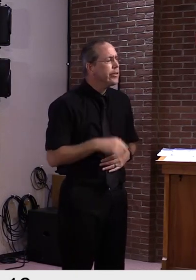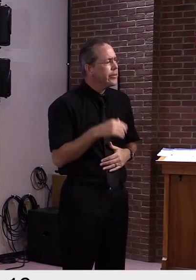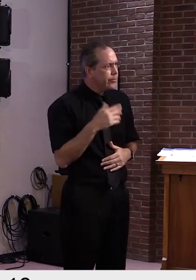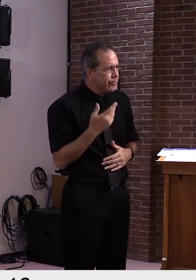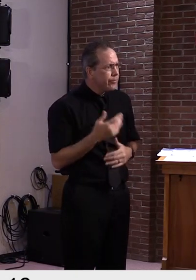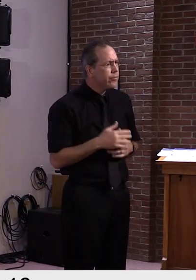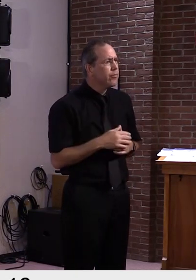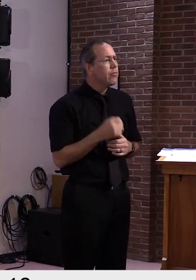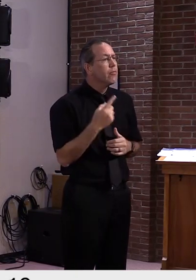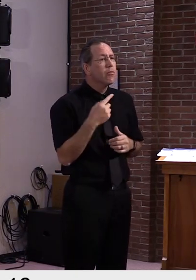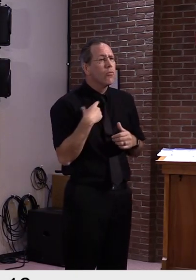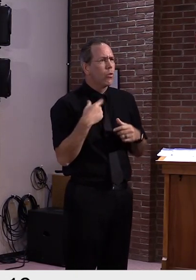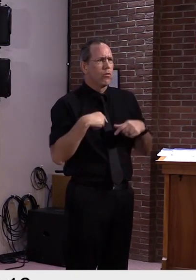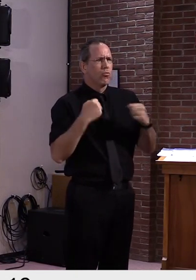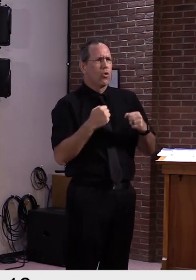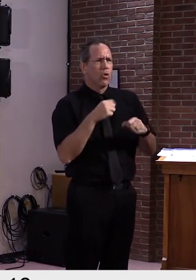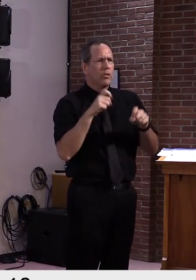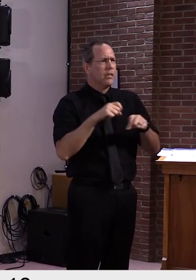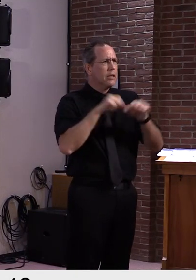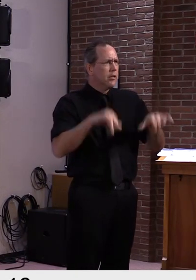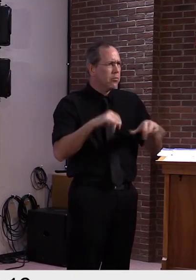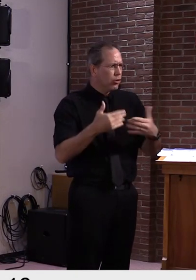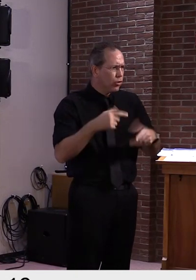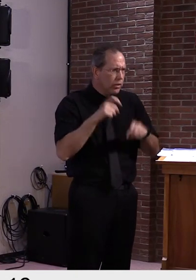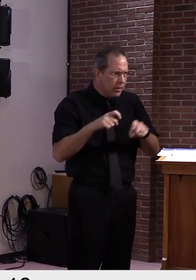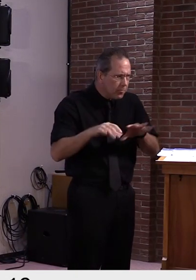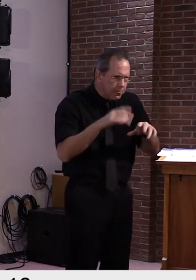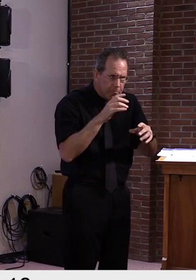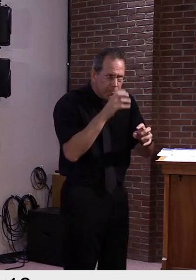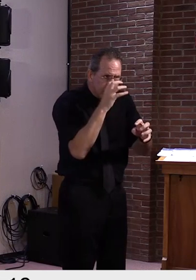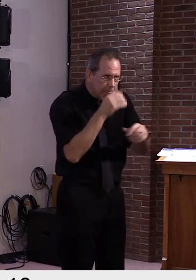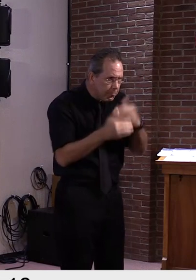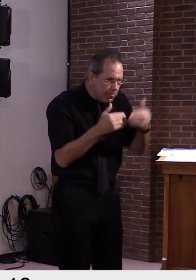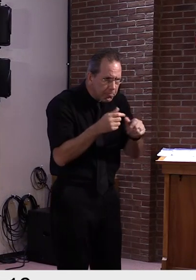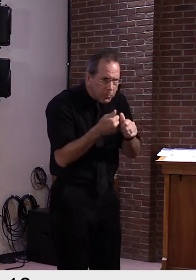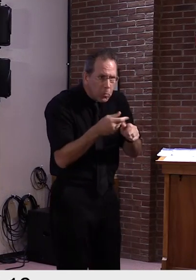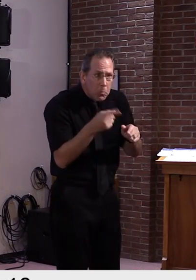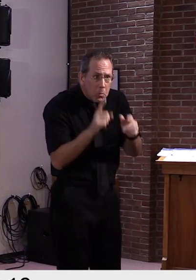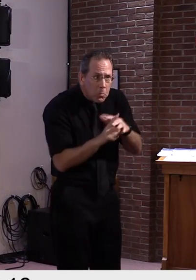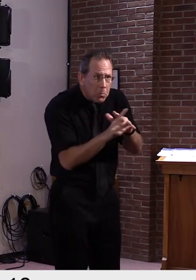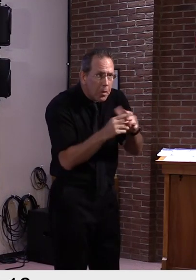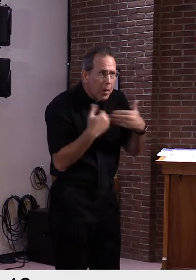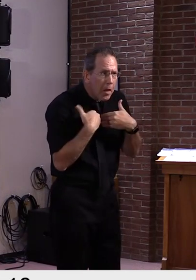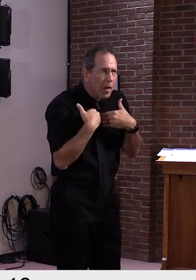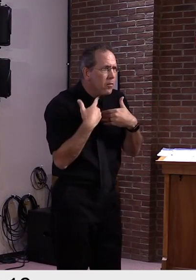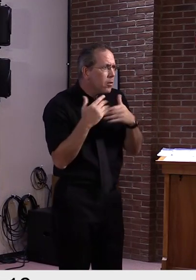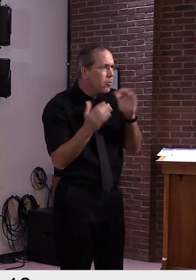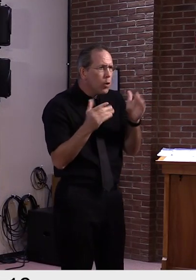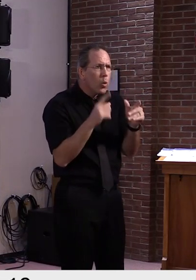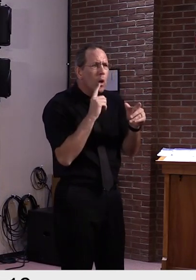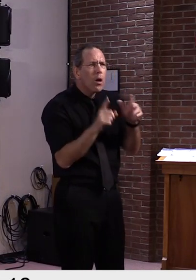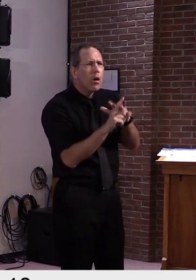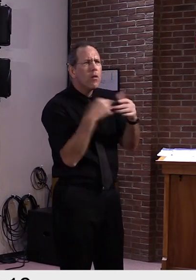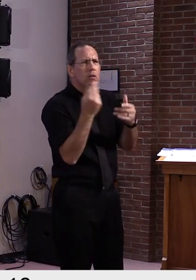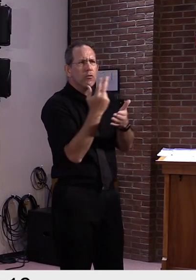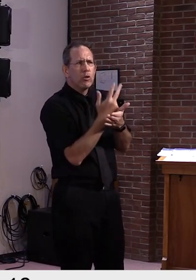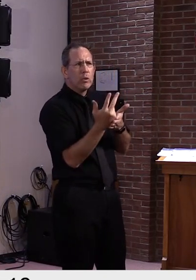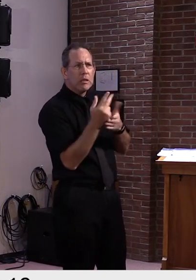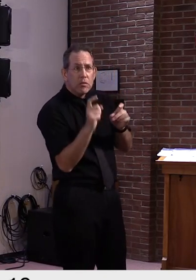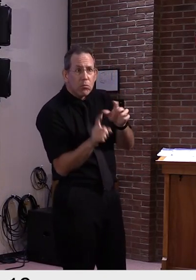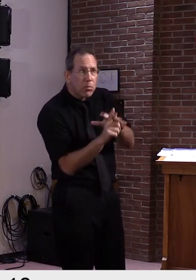spikes in our case counts over the next three weeks as these cases are identified, their contacts are traced, and the students are safely